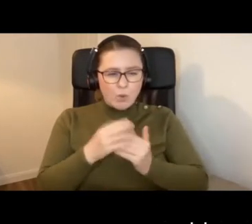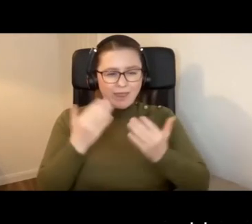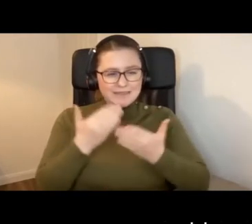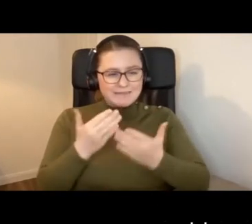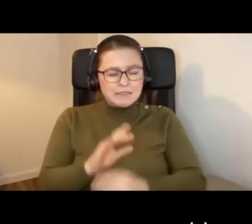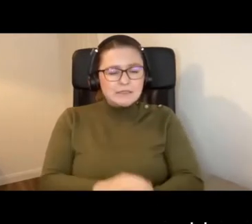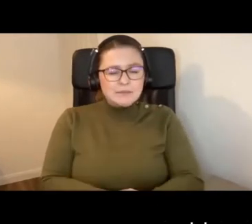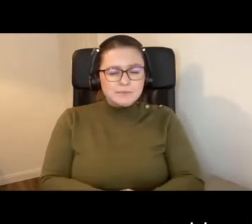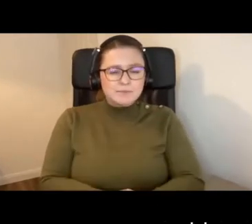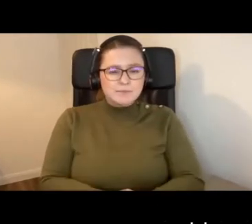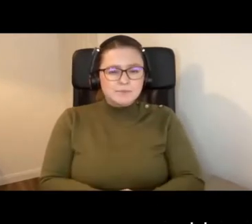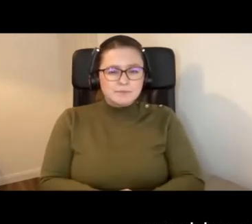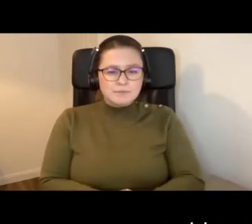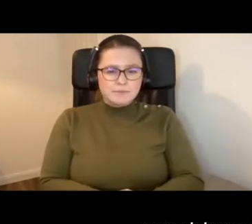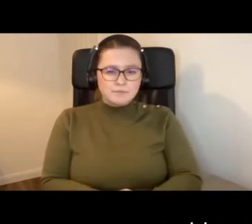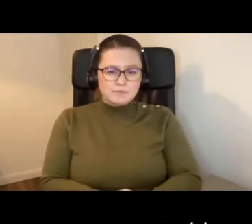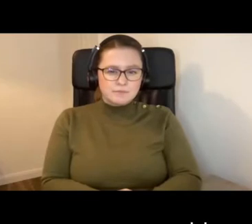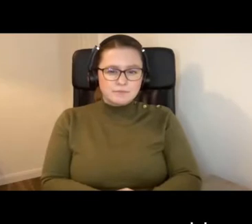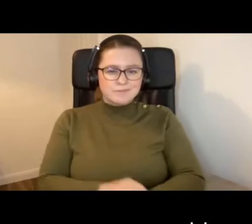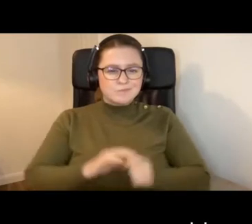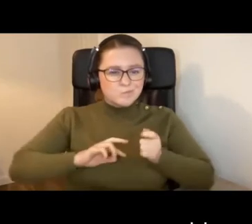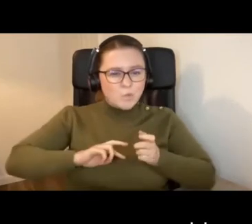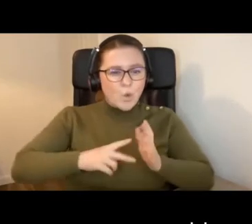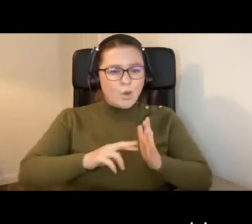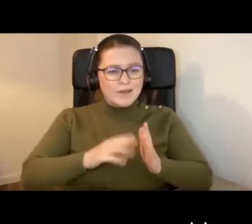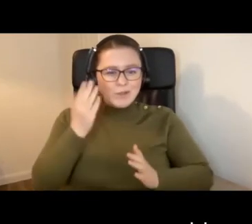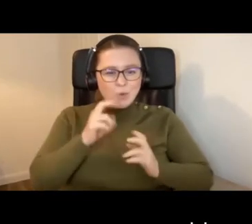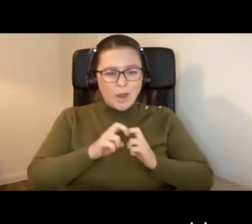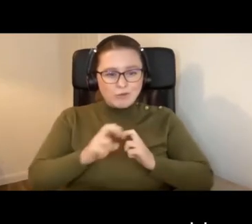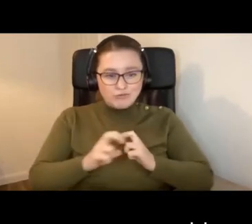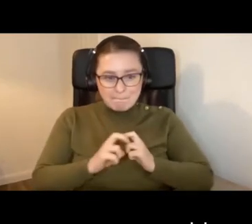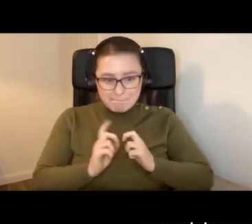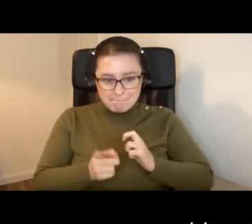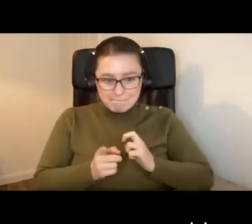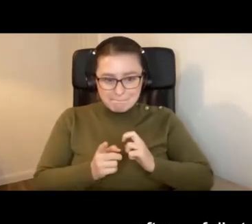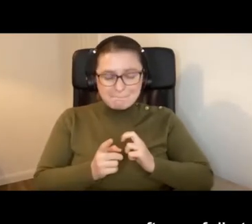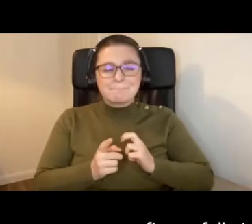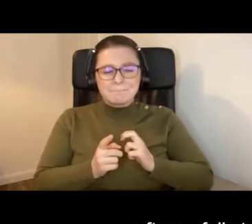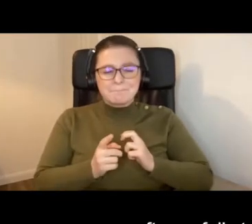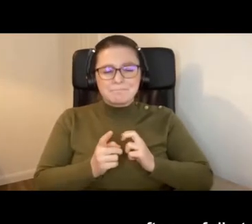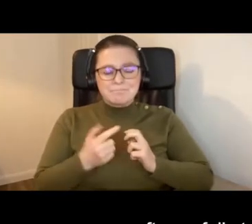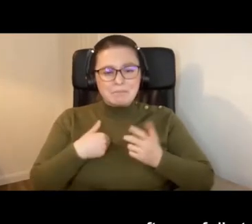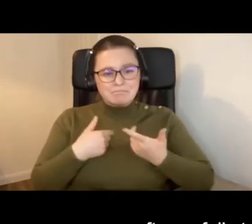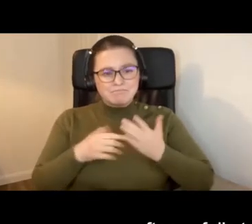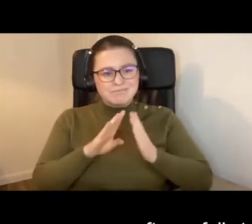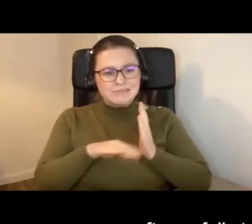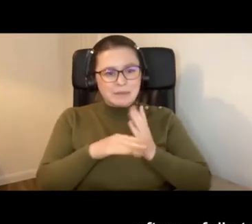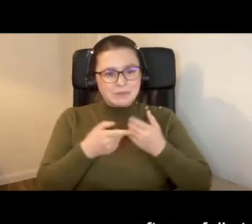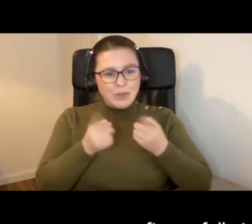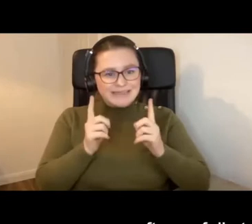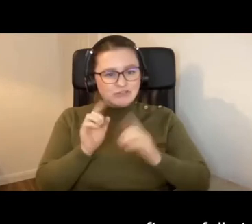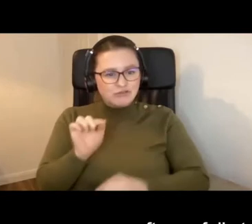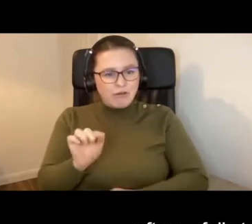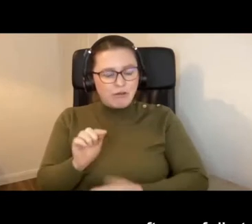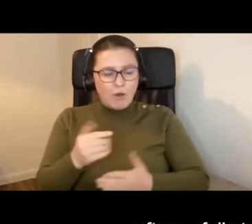organising a school trip. And so as deputy head teacher, that often